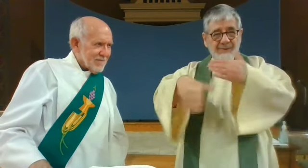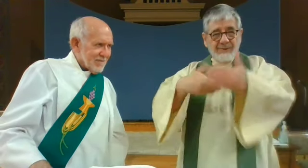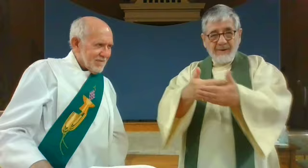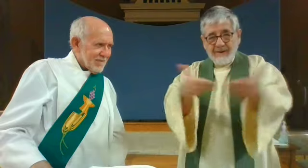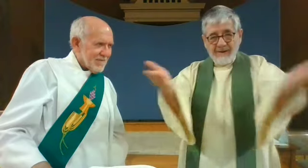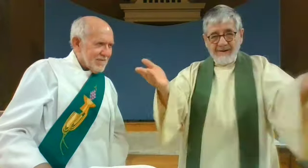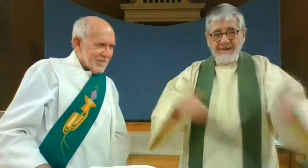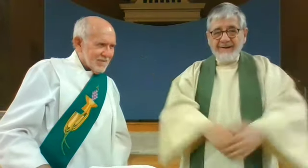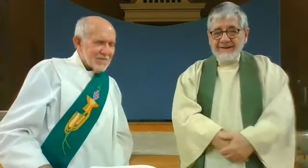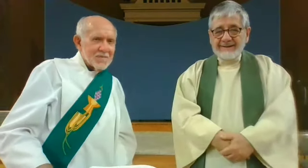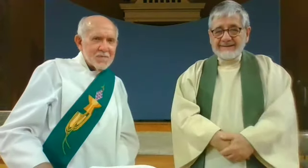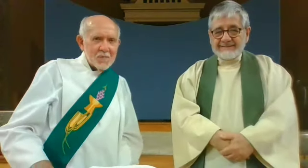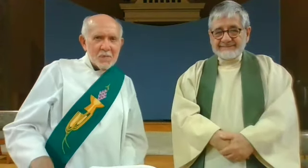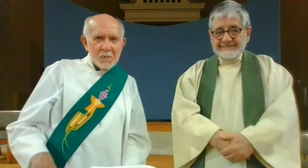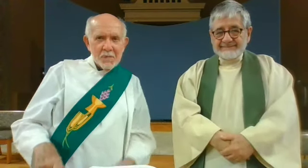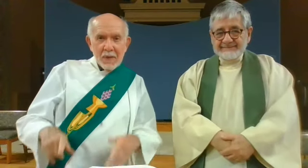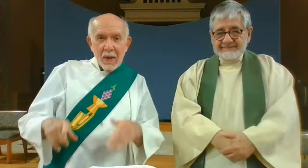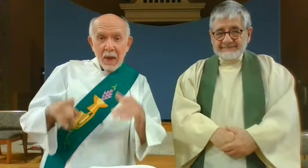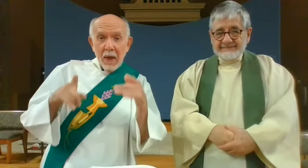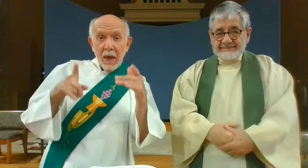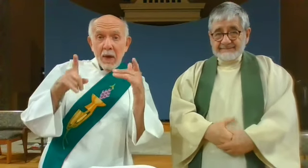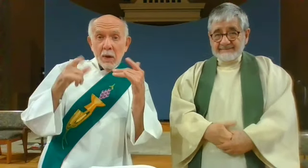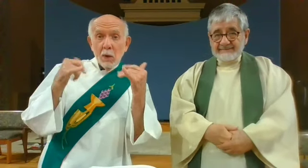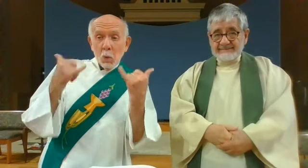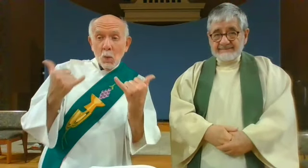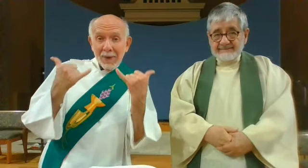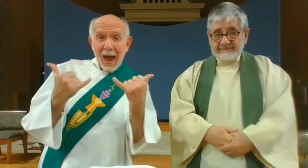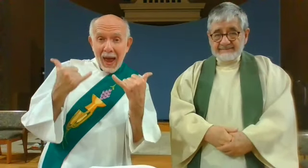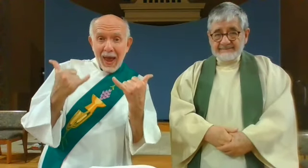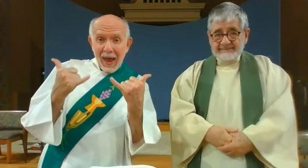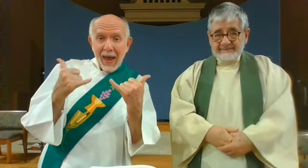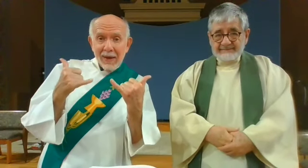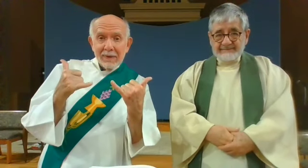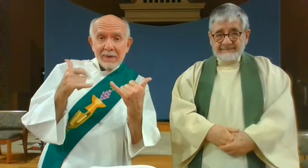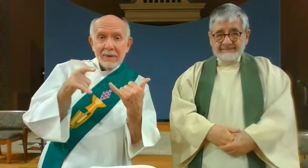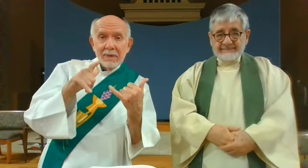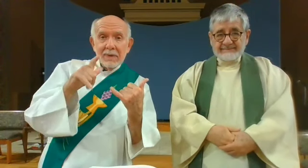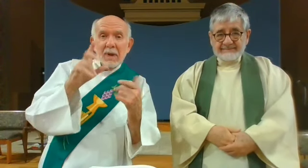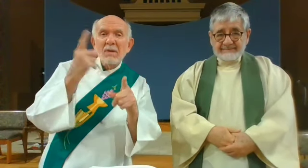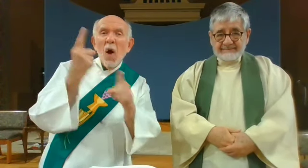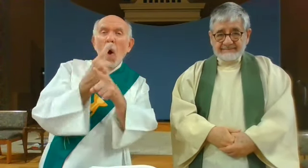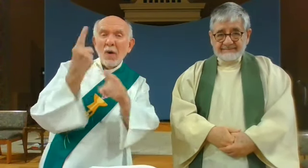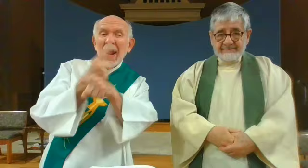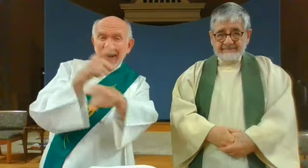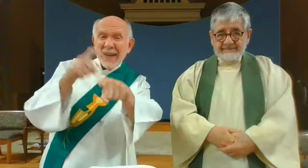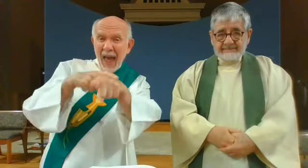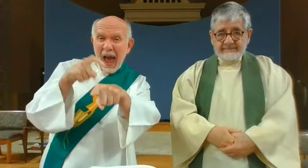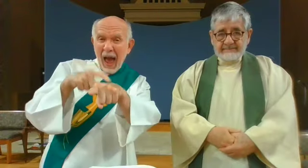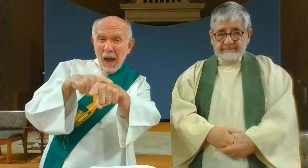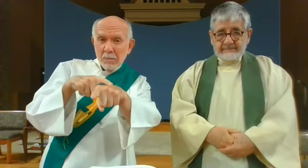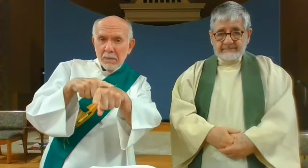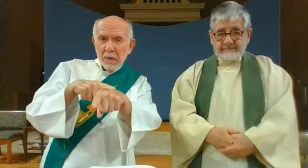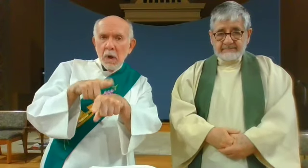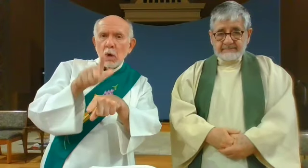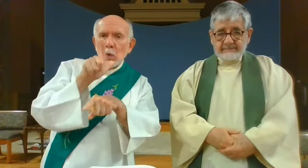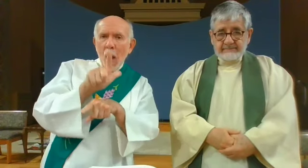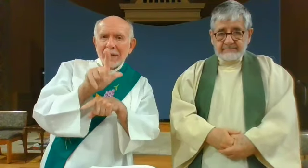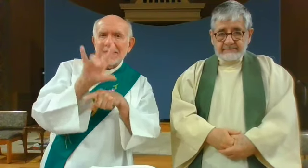all today is the 27th